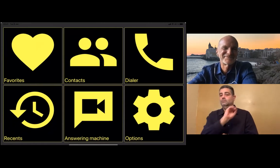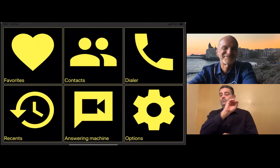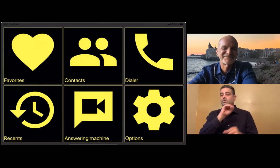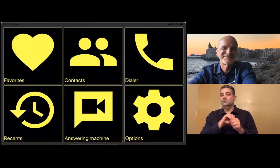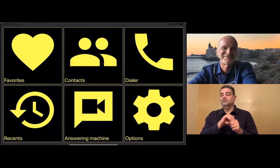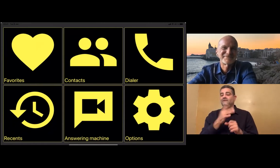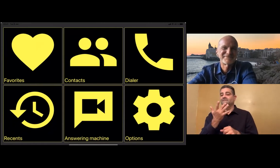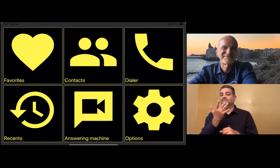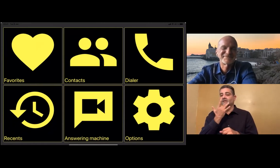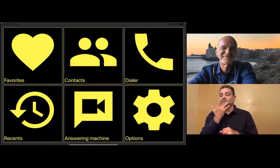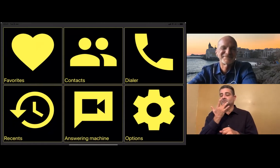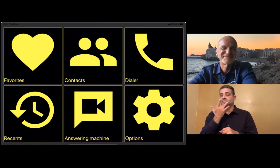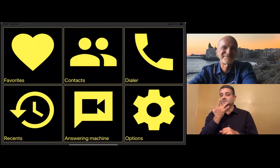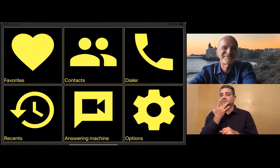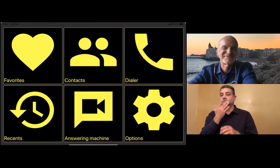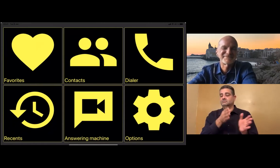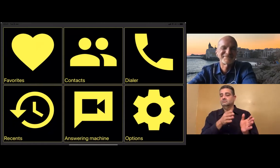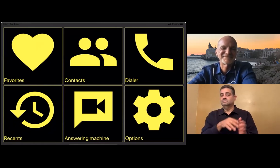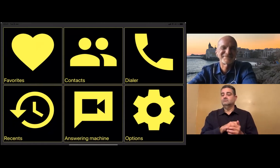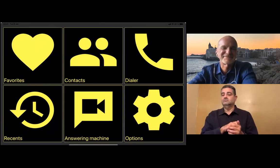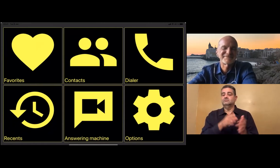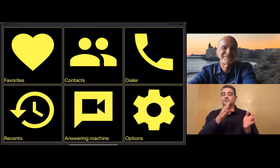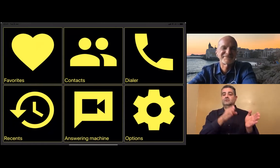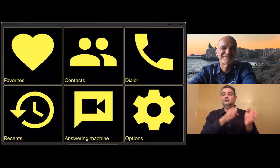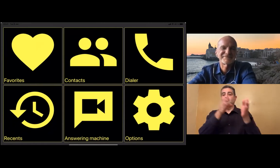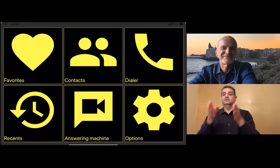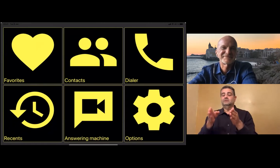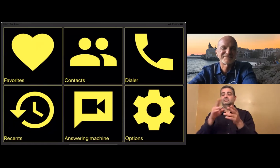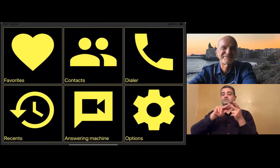call my mother all the time, she would be added to my favorites.